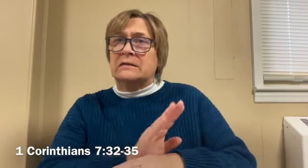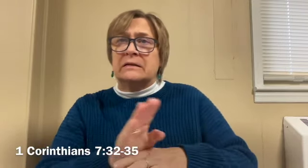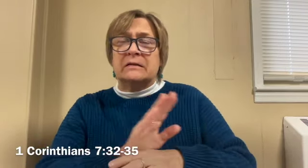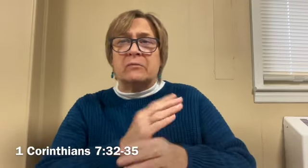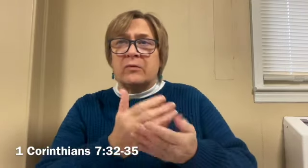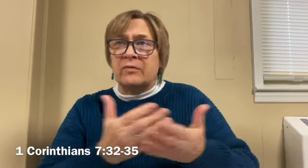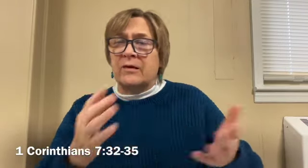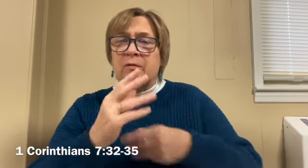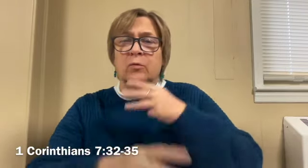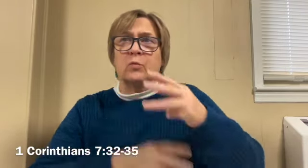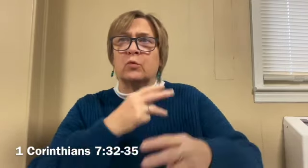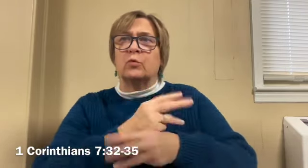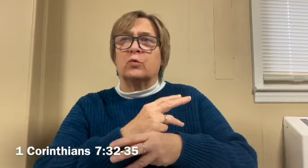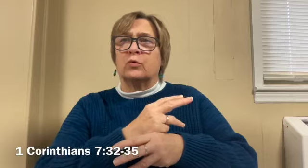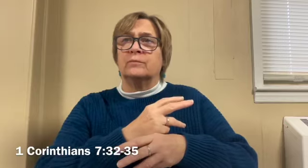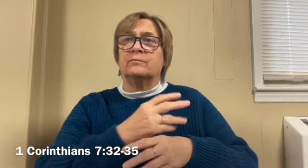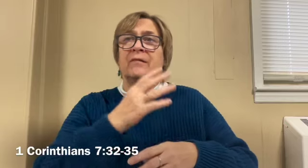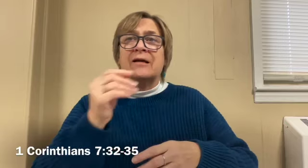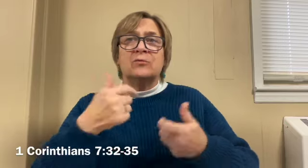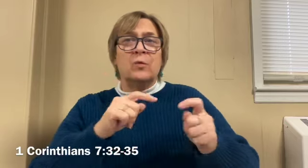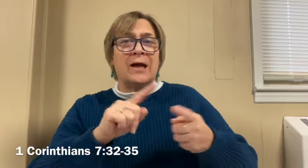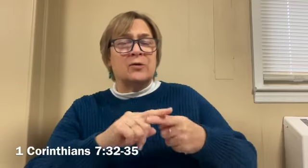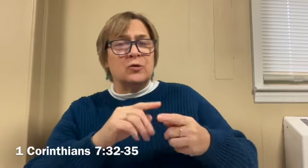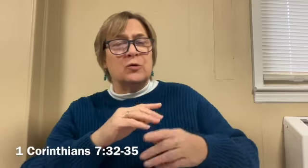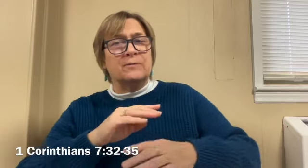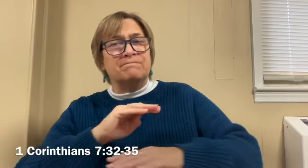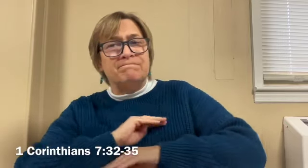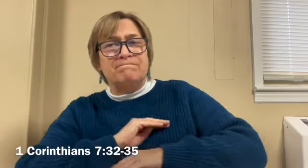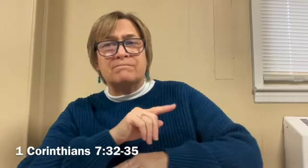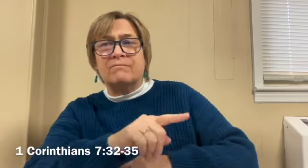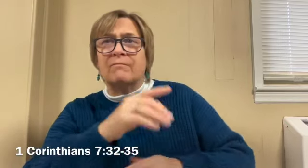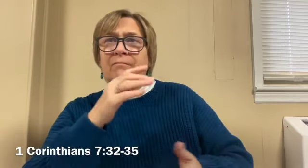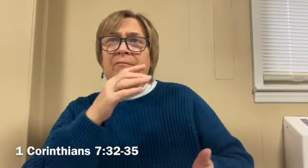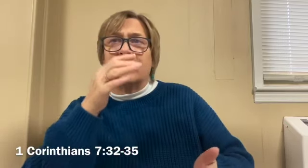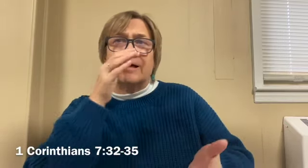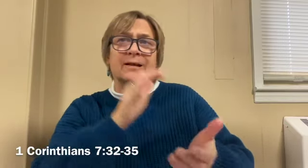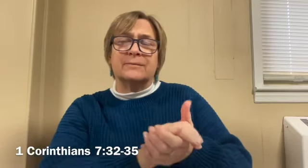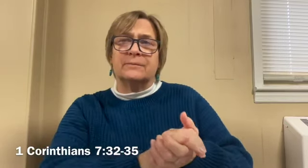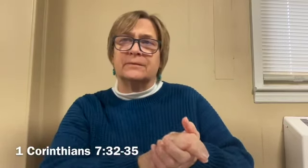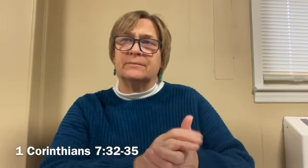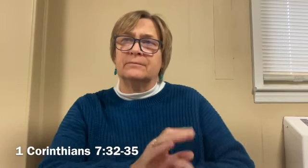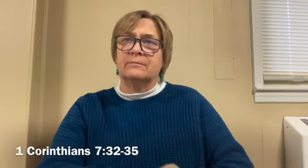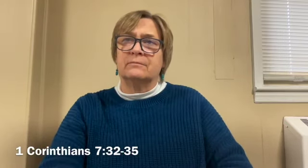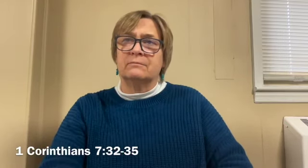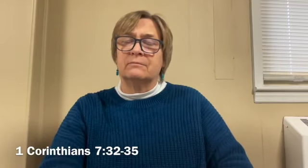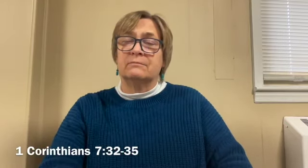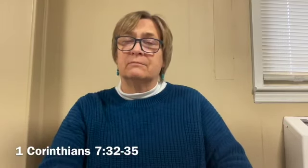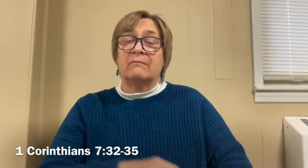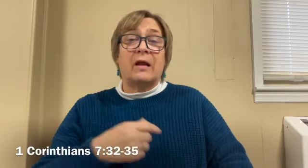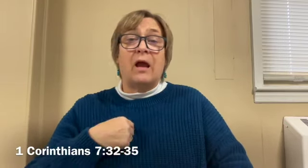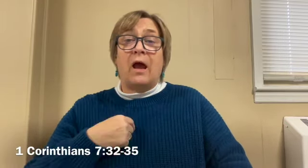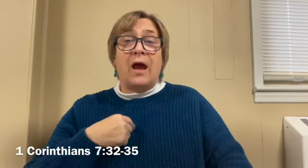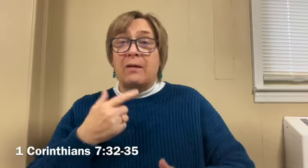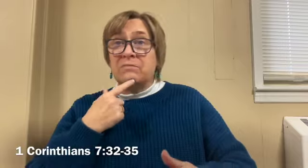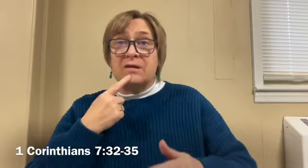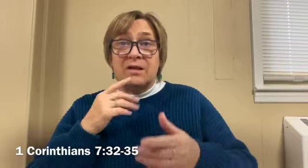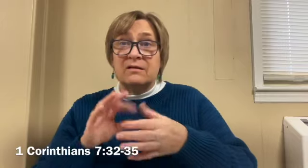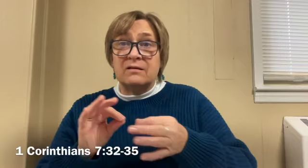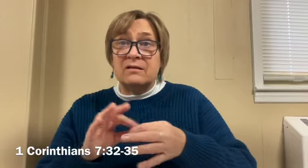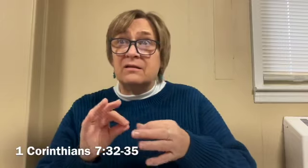how she may please her husband I am telling you this for your own benefit